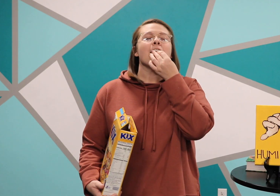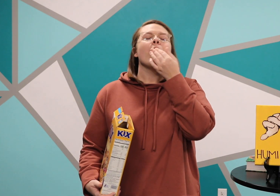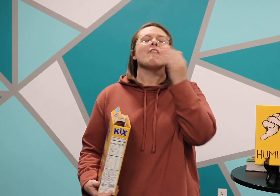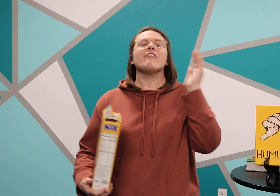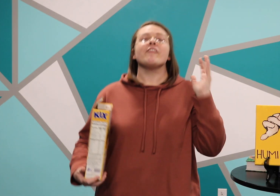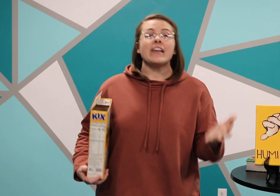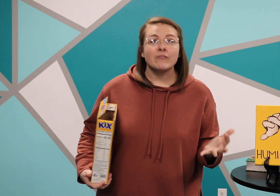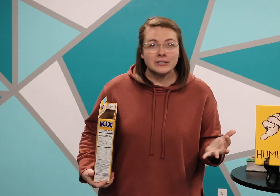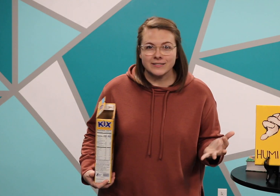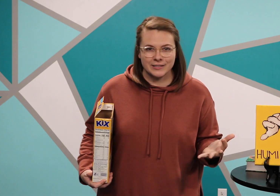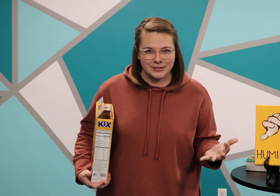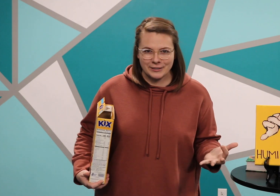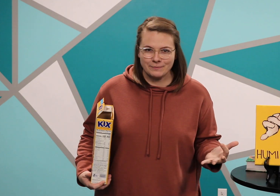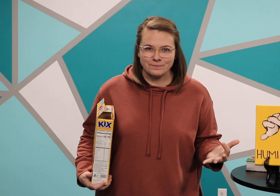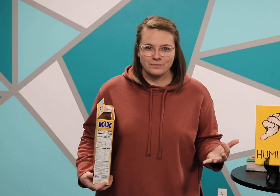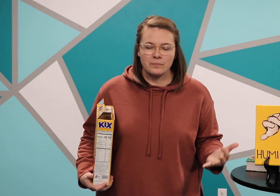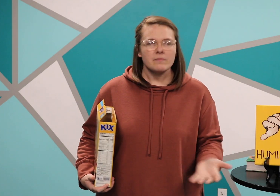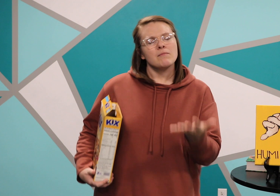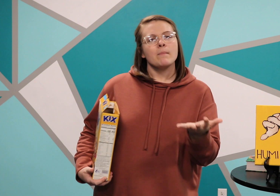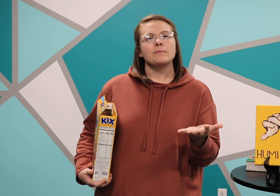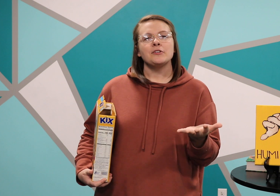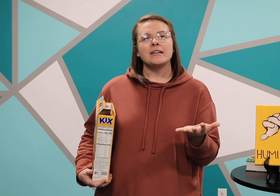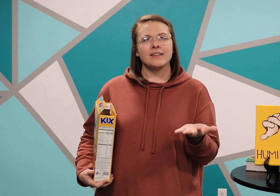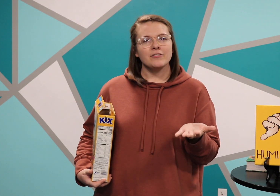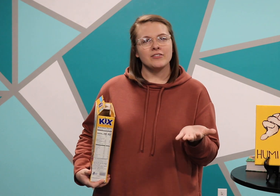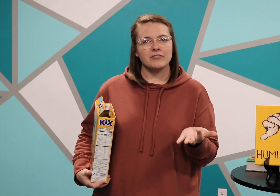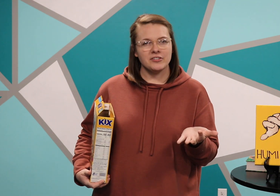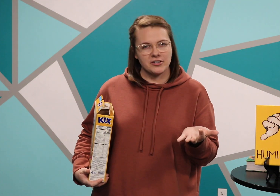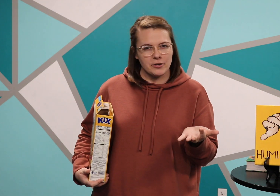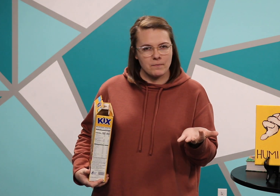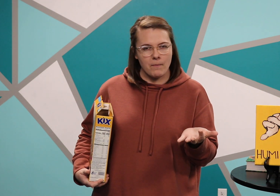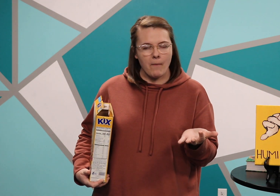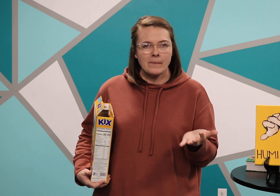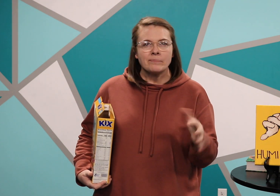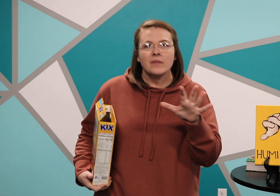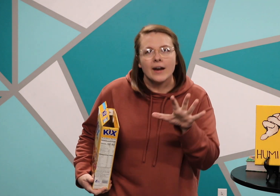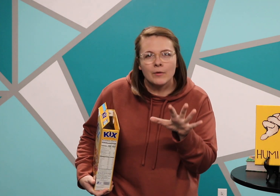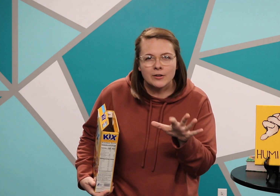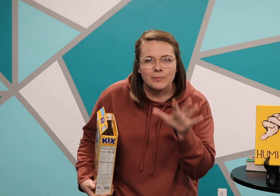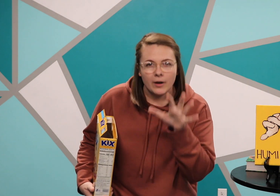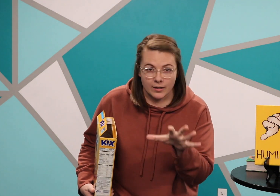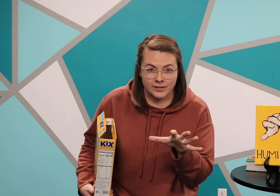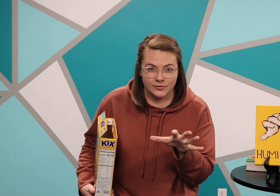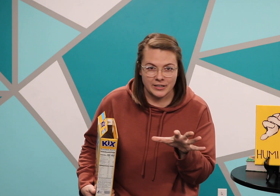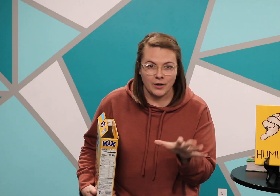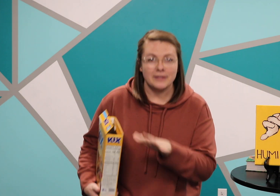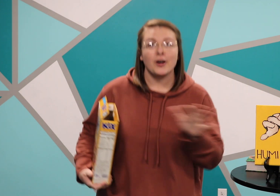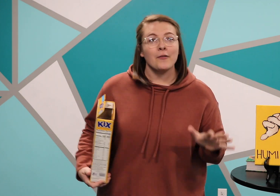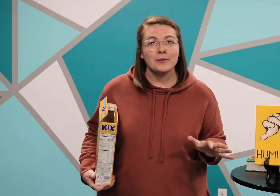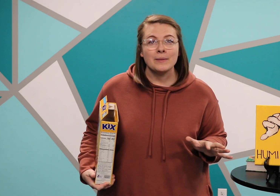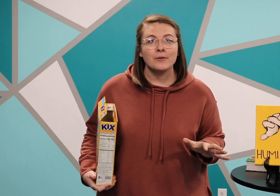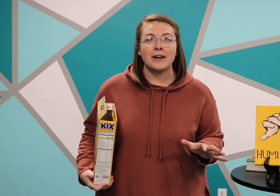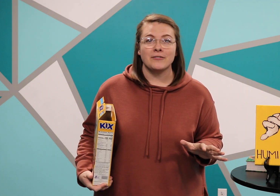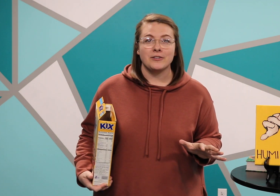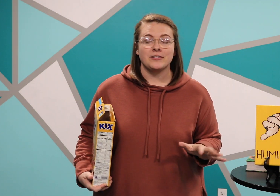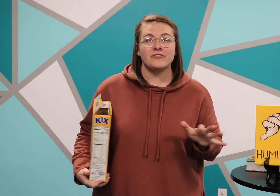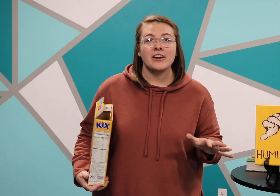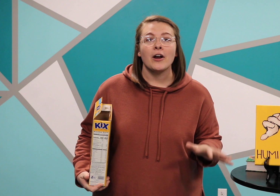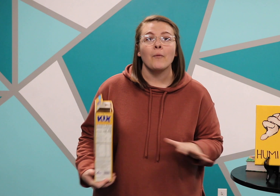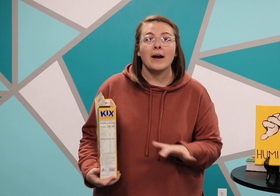favorite cereal. Do you guys have a favorite cereal? I want you to pause this video and talk with the people around you to figure out what